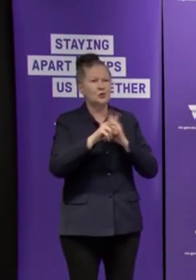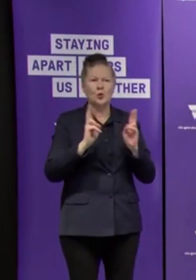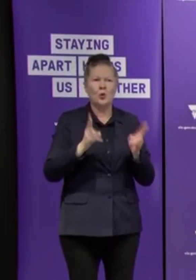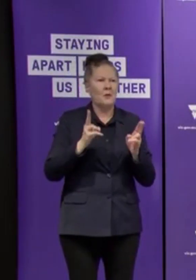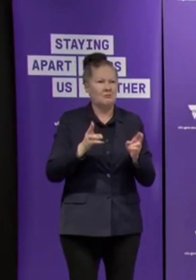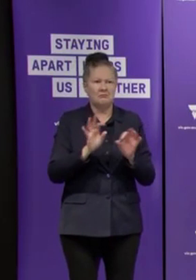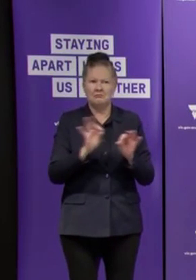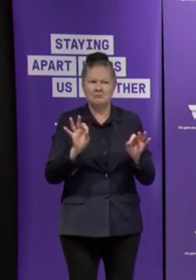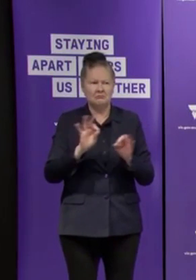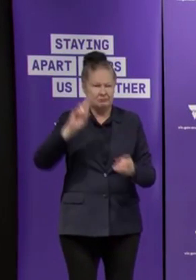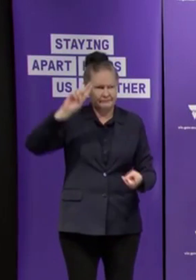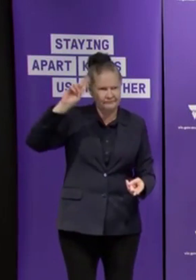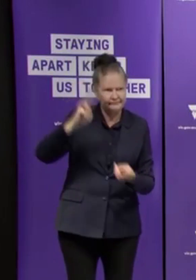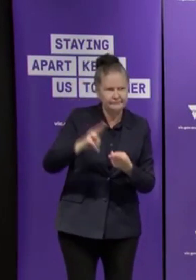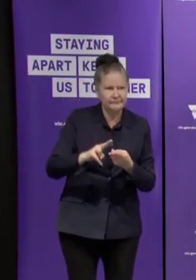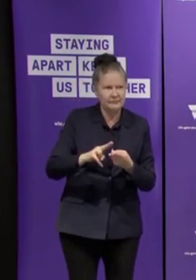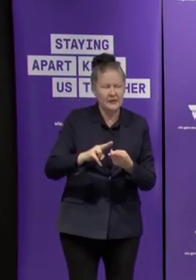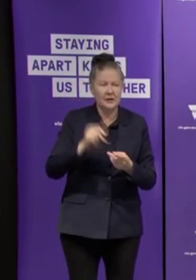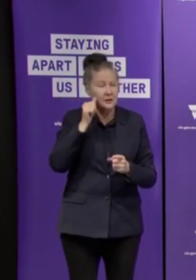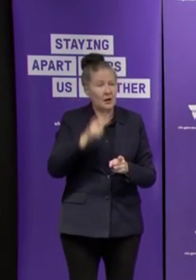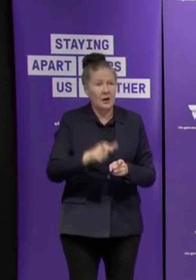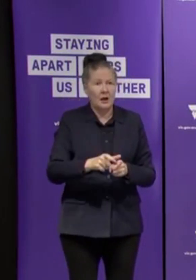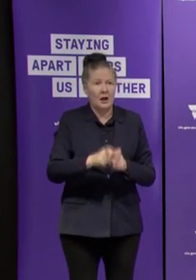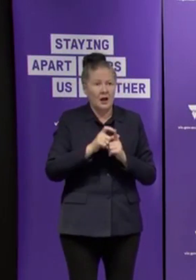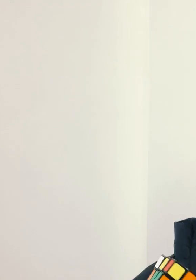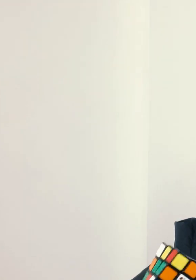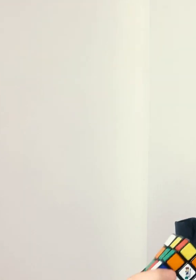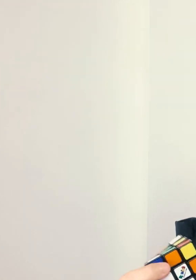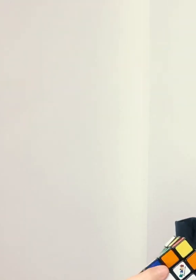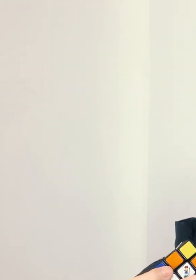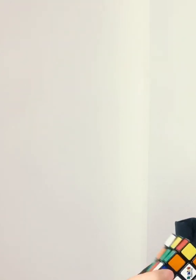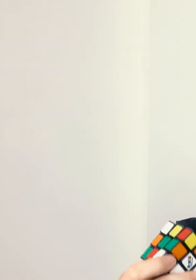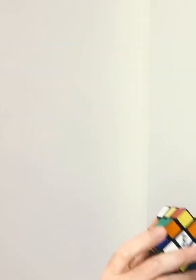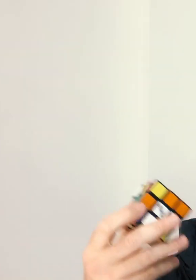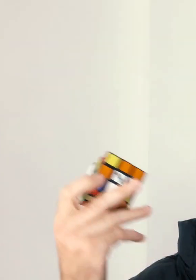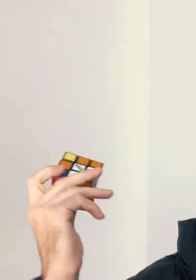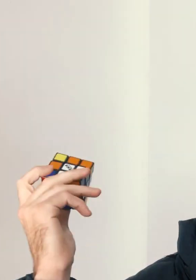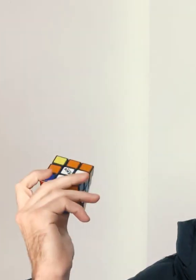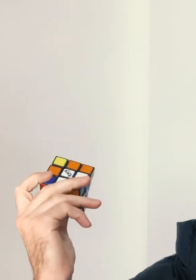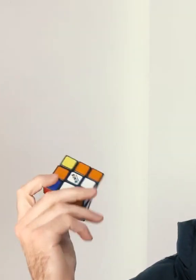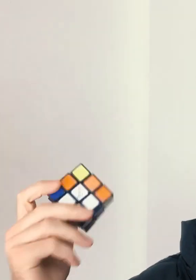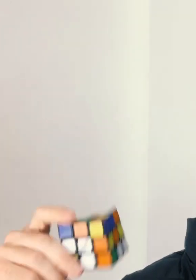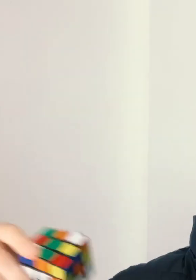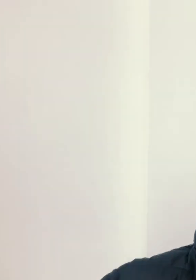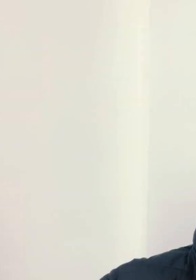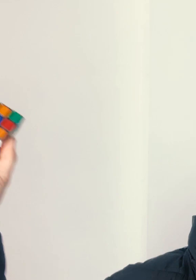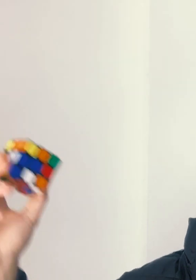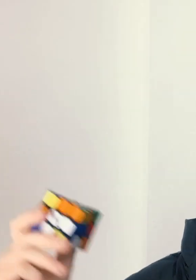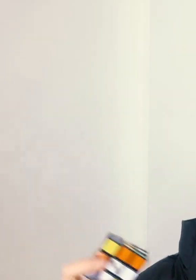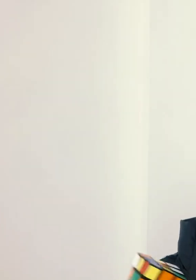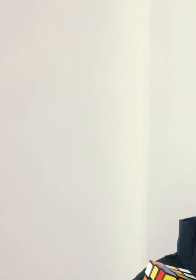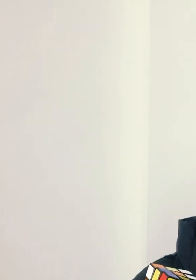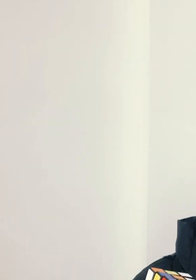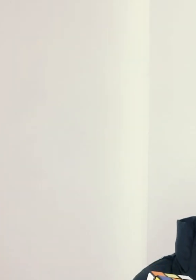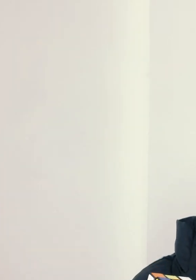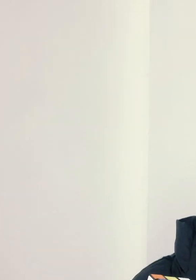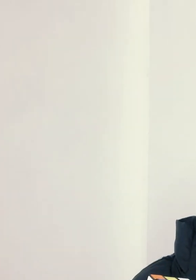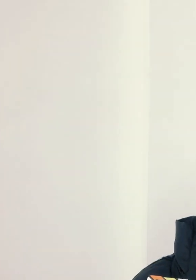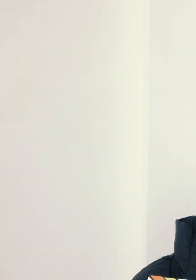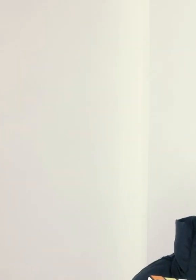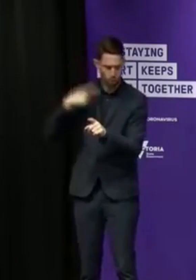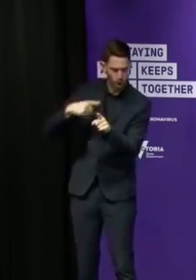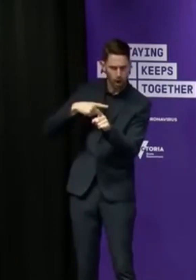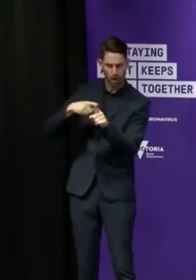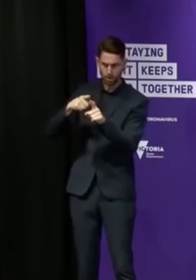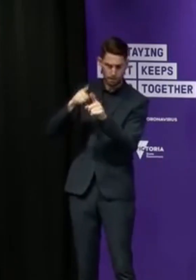is very difficult. It's very challenging. Heartbreaking in some ways. What do you think of people who peel the stickers off and then walk around telling people they